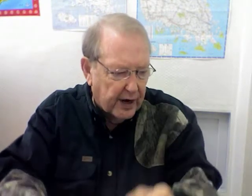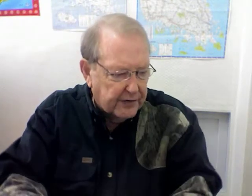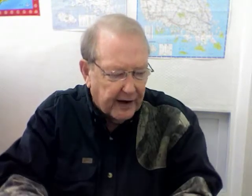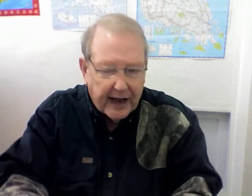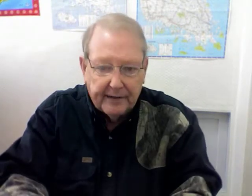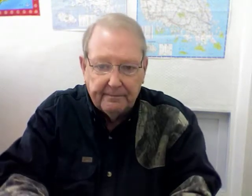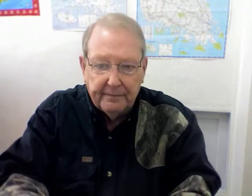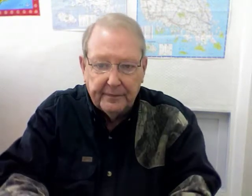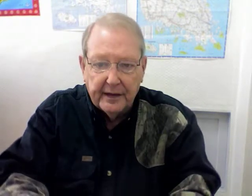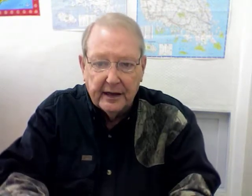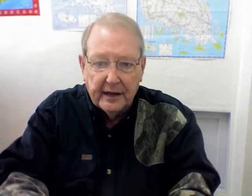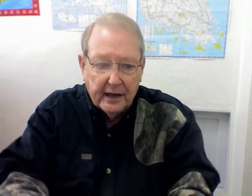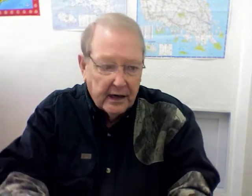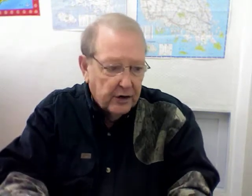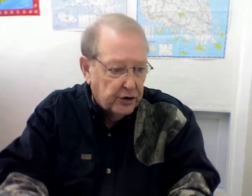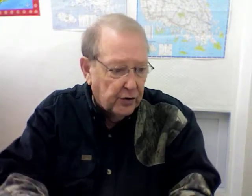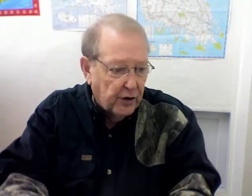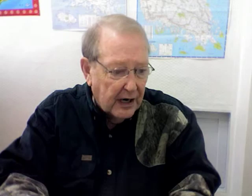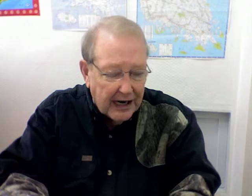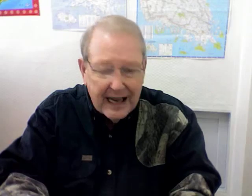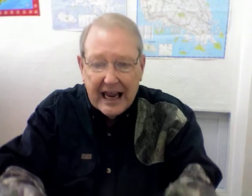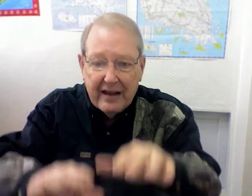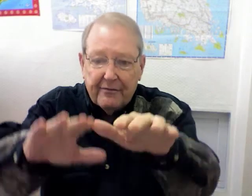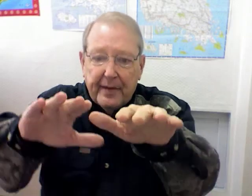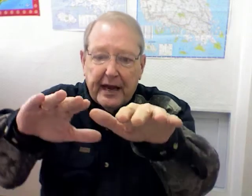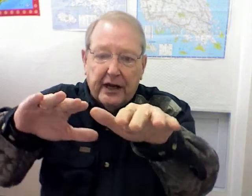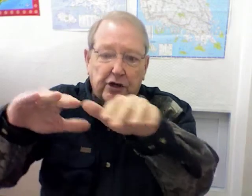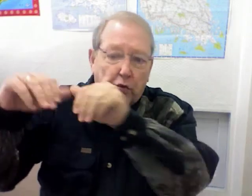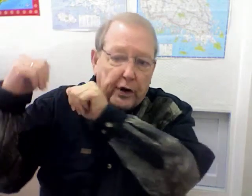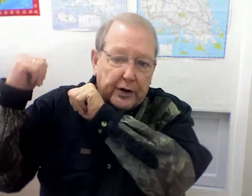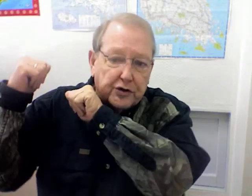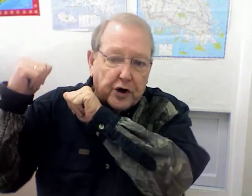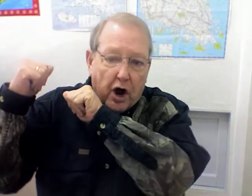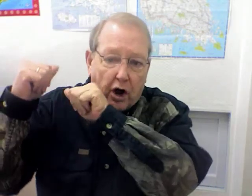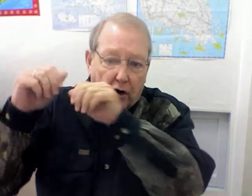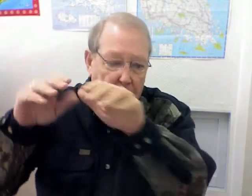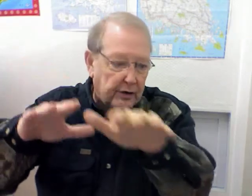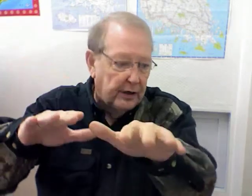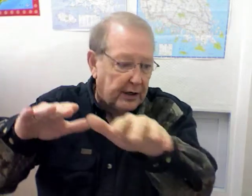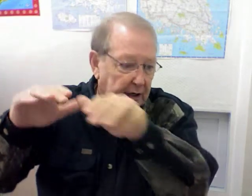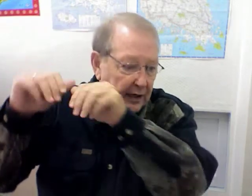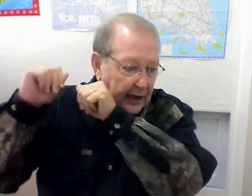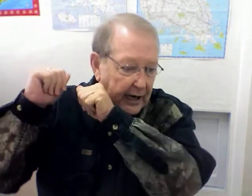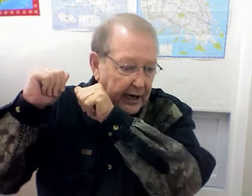is fine. To leave, meaning to withdraw. Leave.